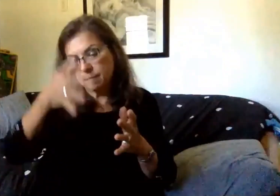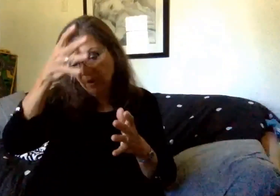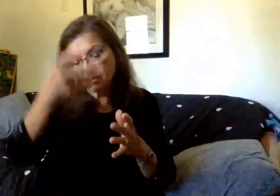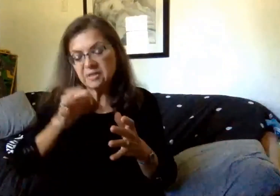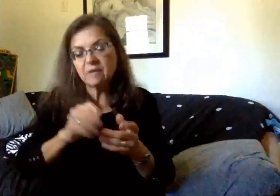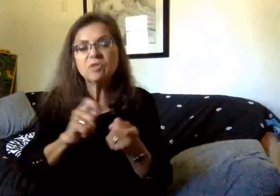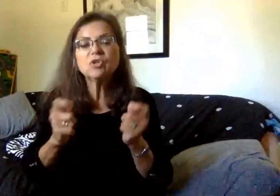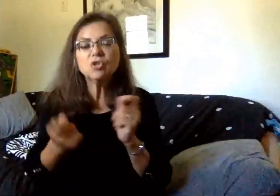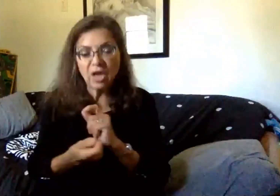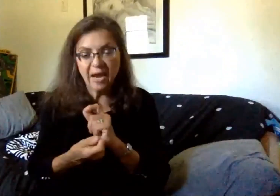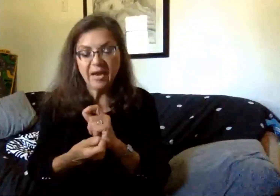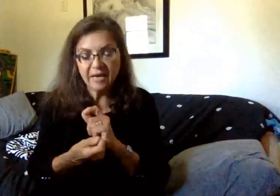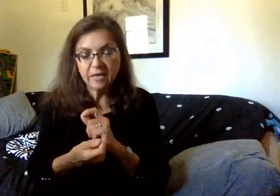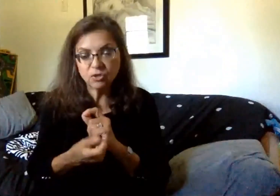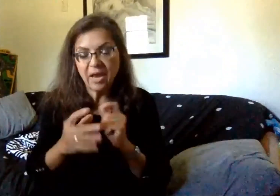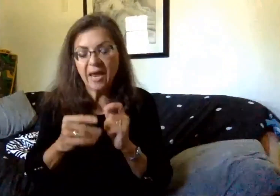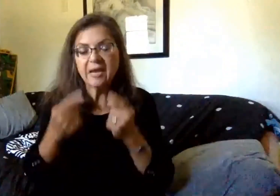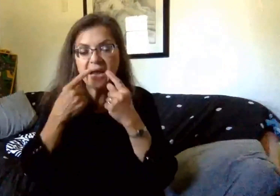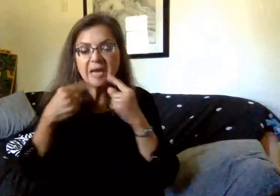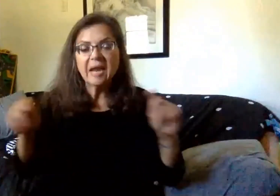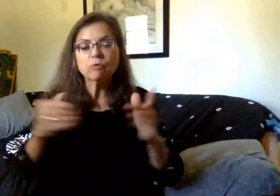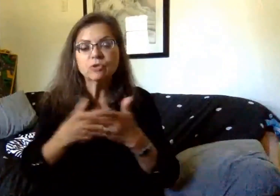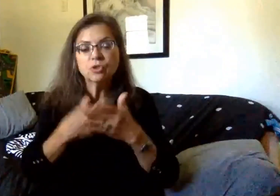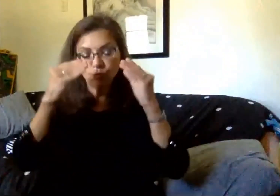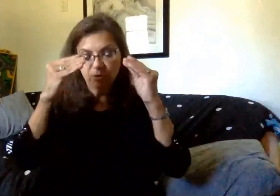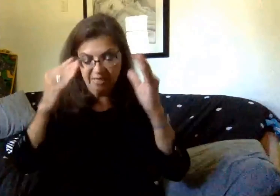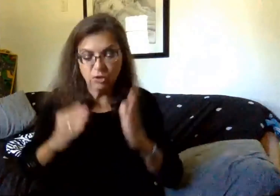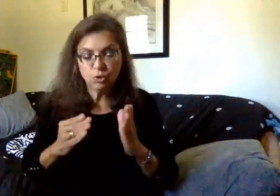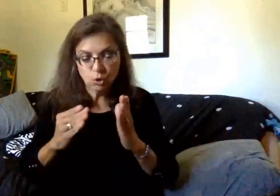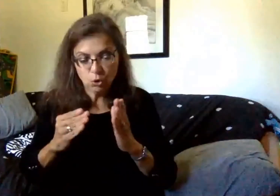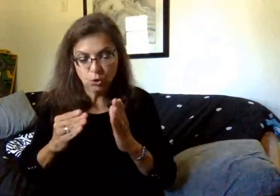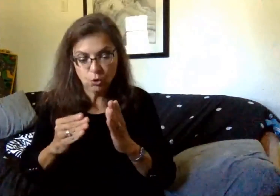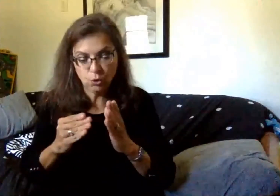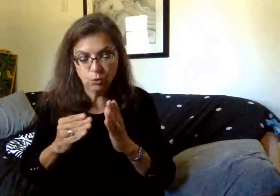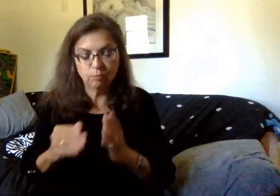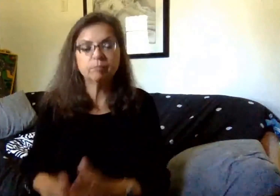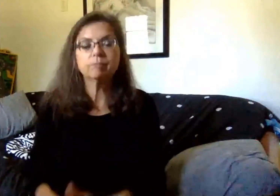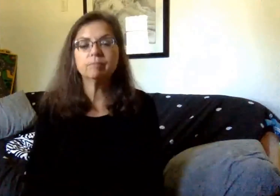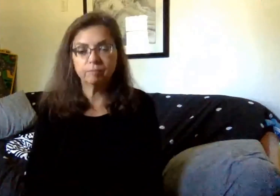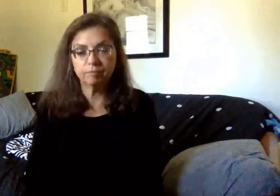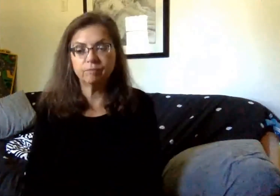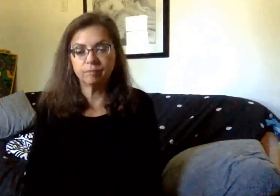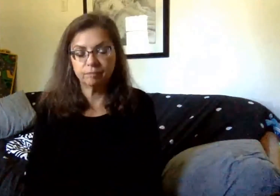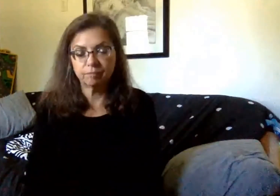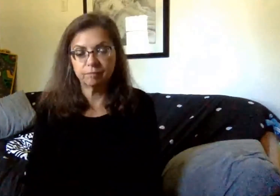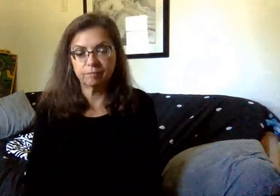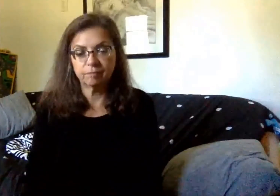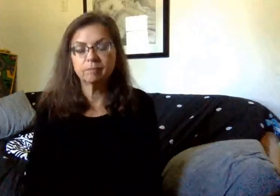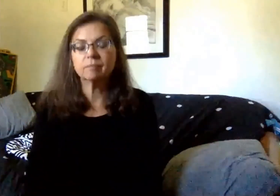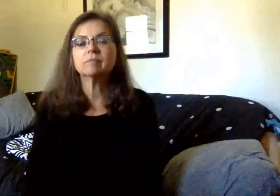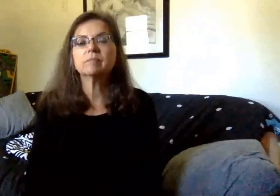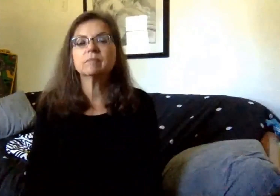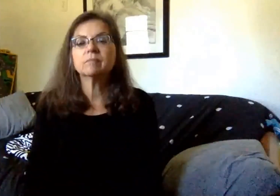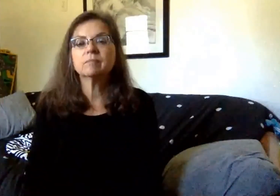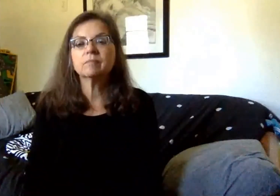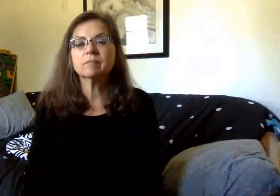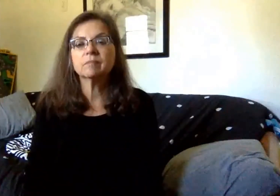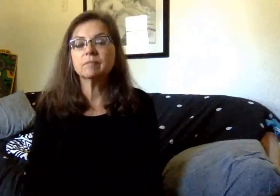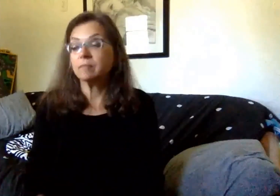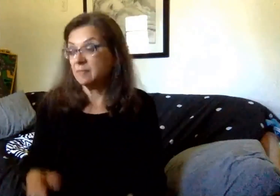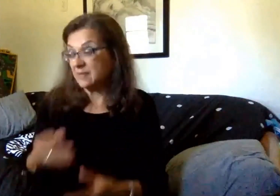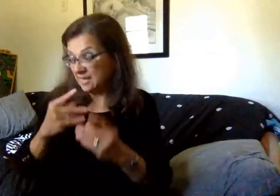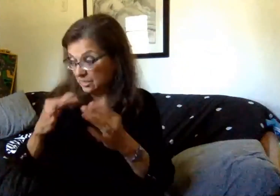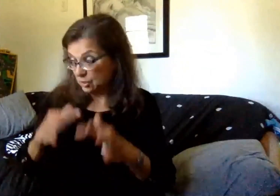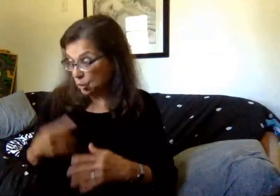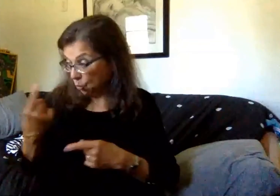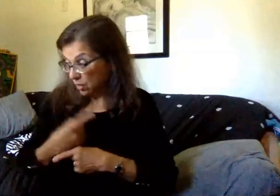and announce the new teacher that we've hired to serve as a substitute teacher. There's a good question around snow days and how